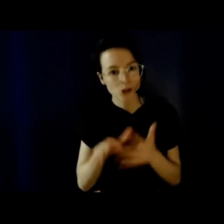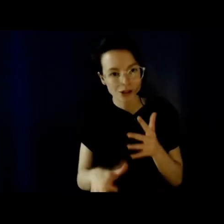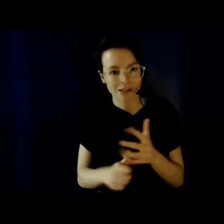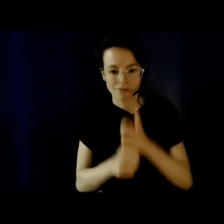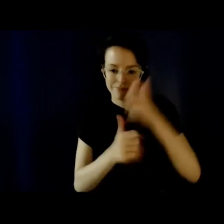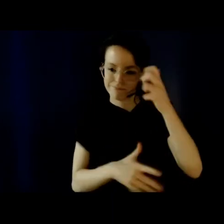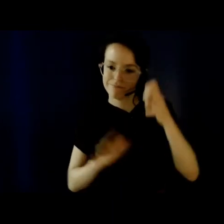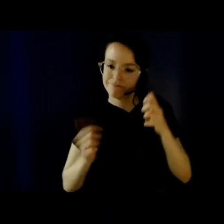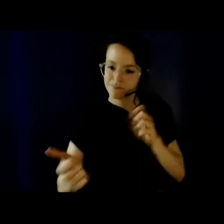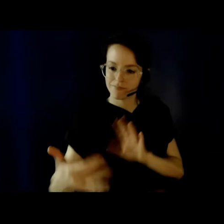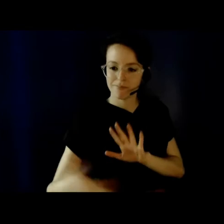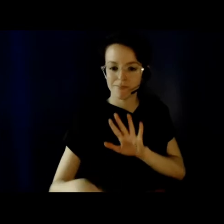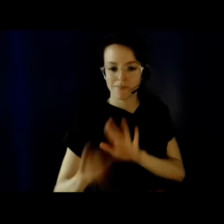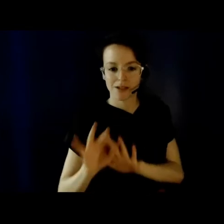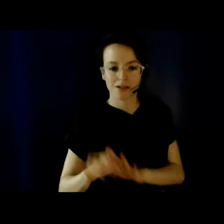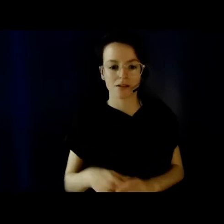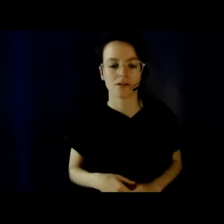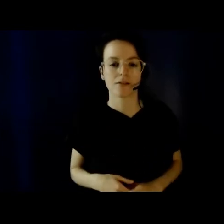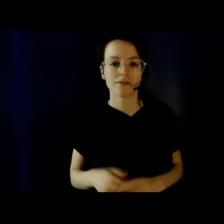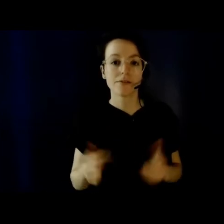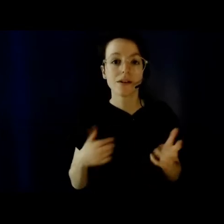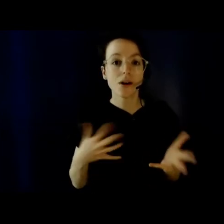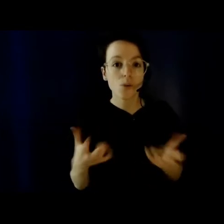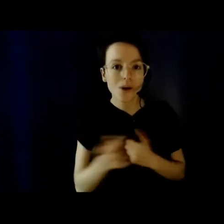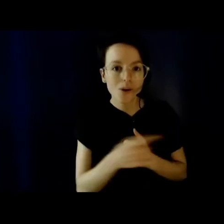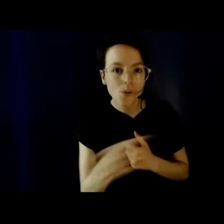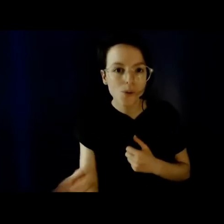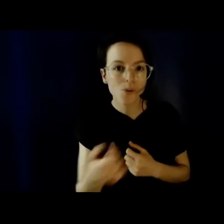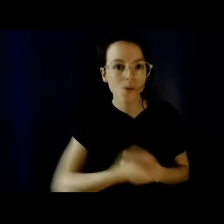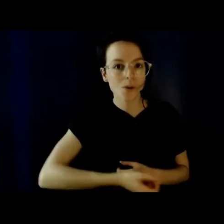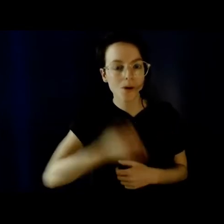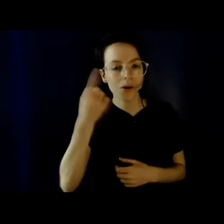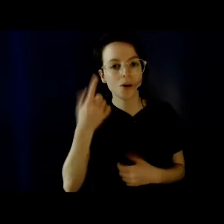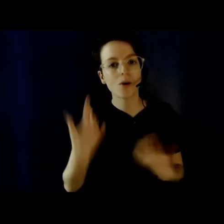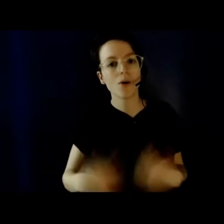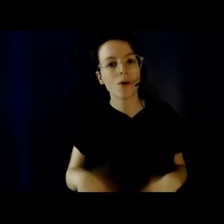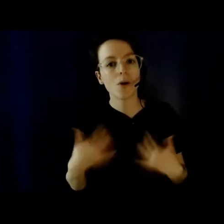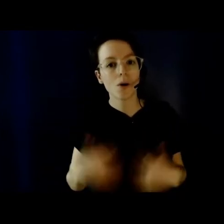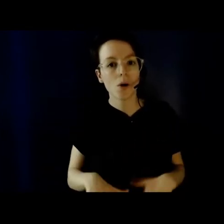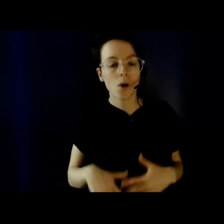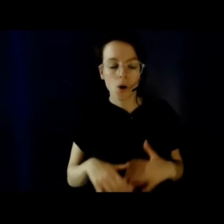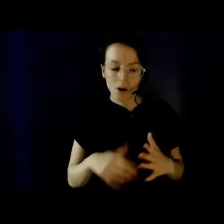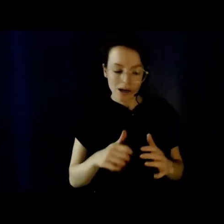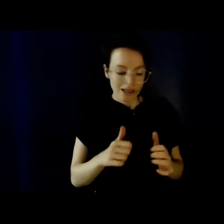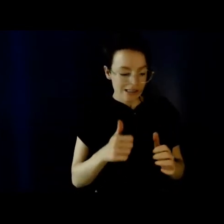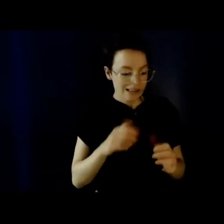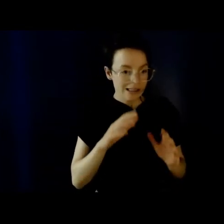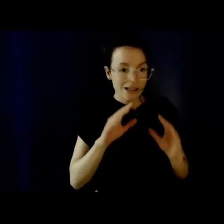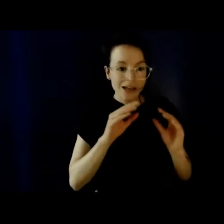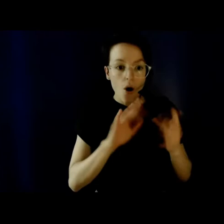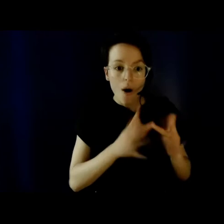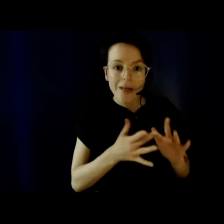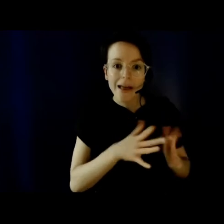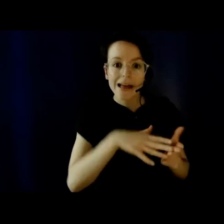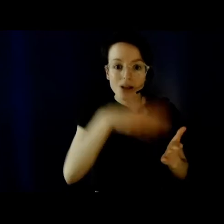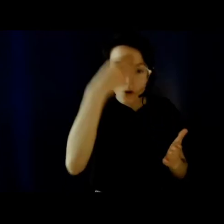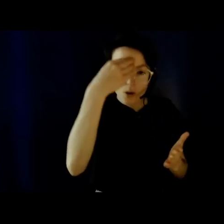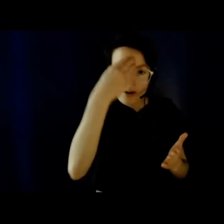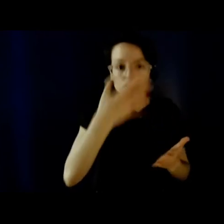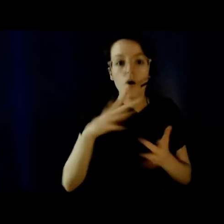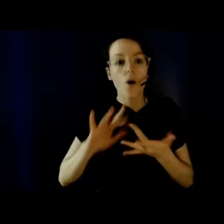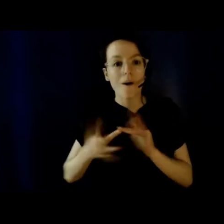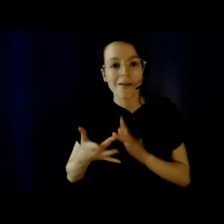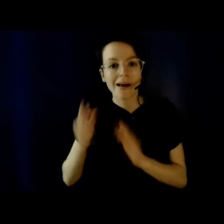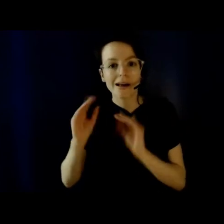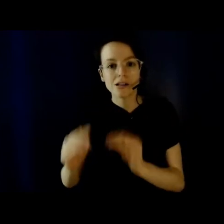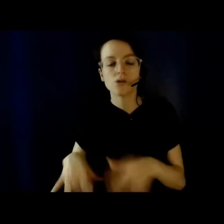What I need people to understand is how much better remote teaching and learning has worked for many of us. If we think back to the beginning of the pandemic